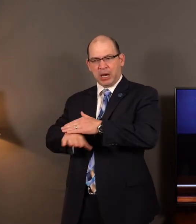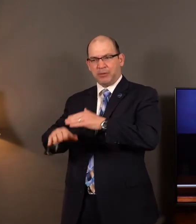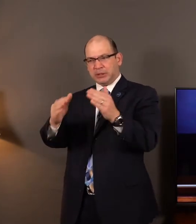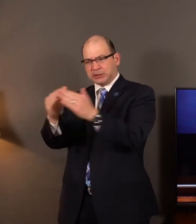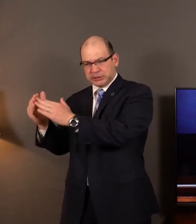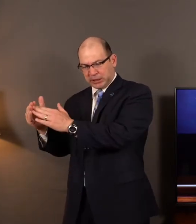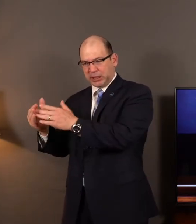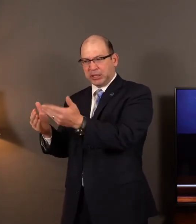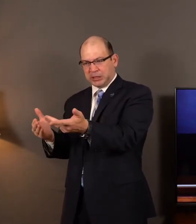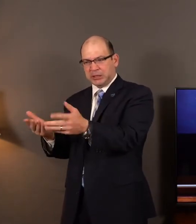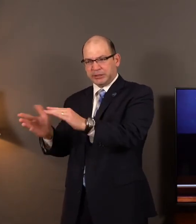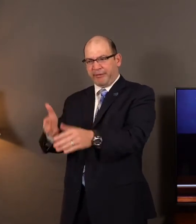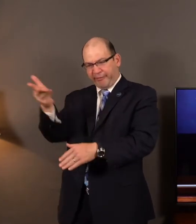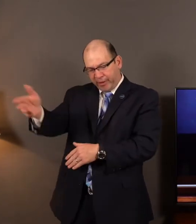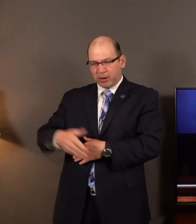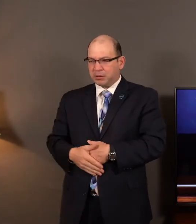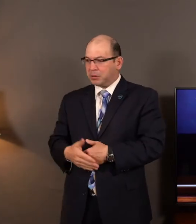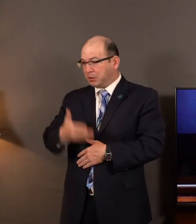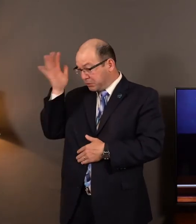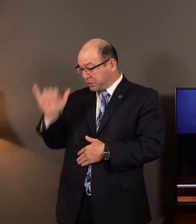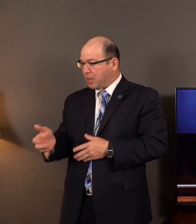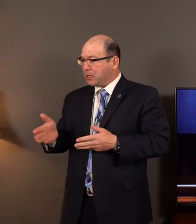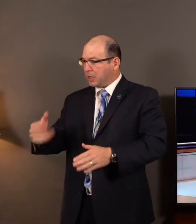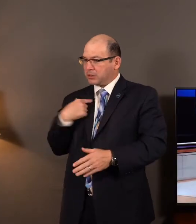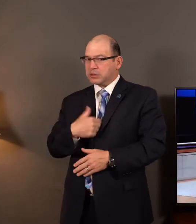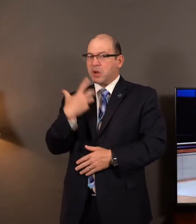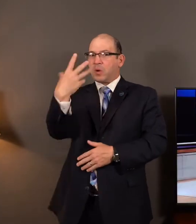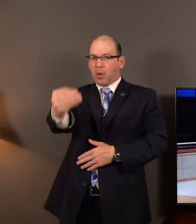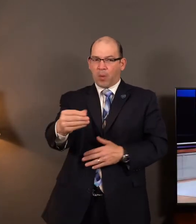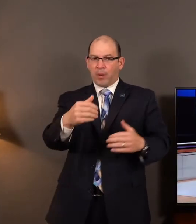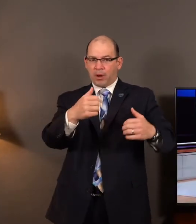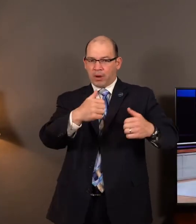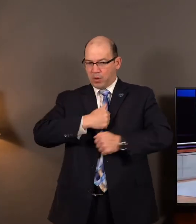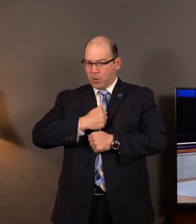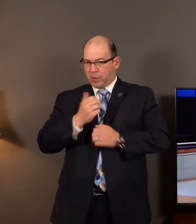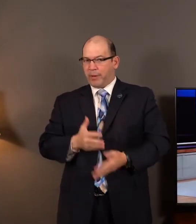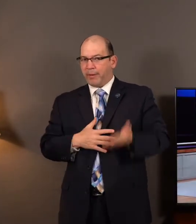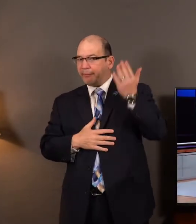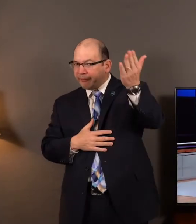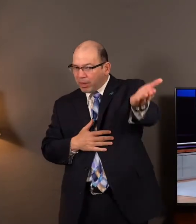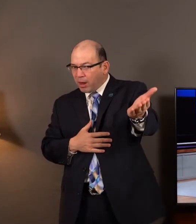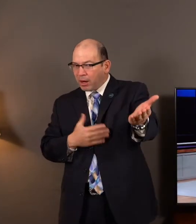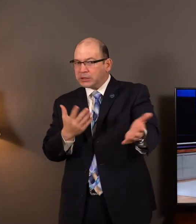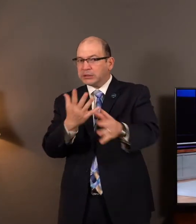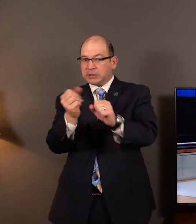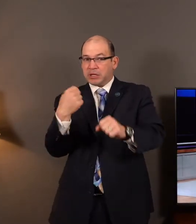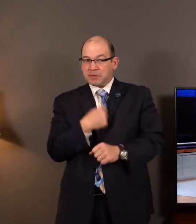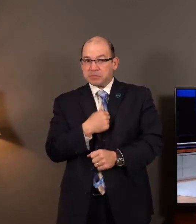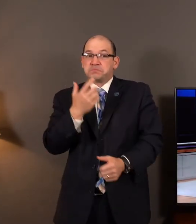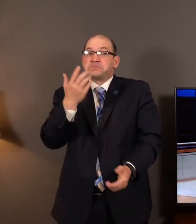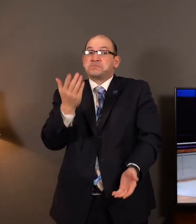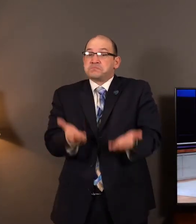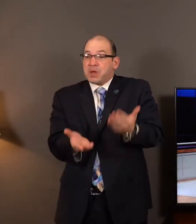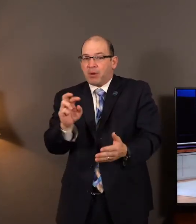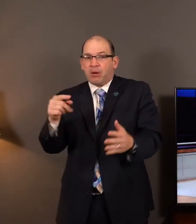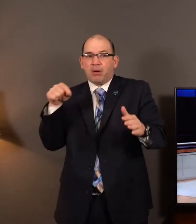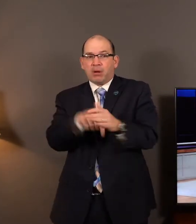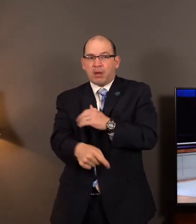Now therefore come, and let us fall unto the host of the Syrians. If they save us alive, we shall live. And if they kill us,